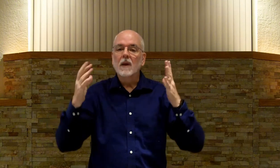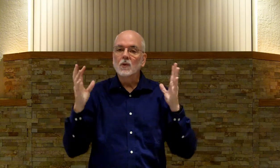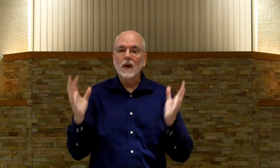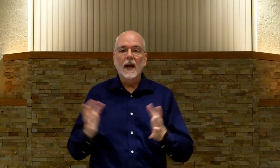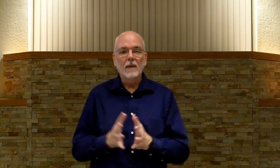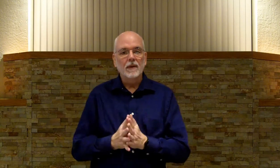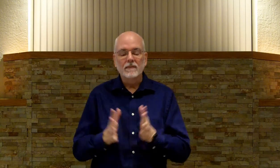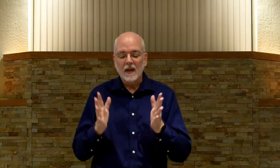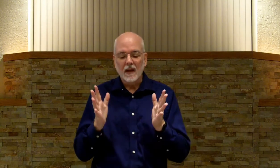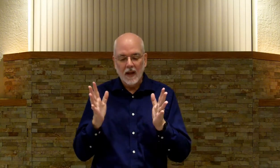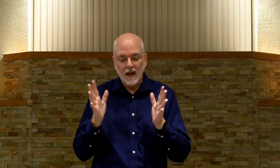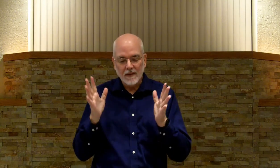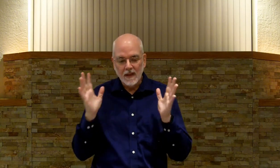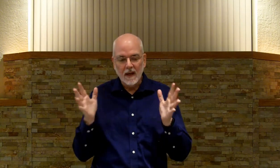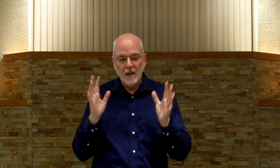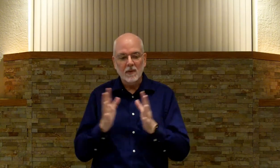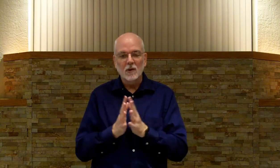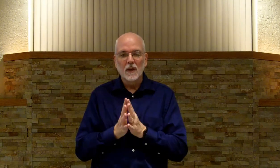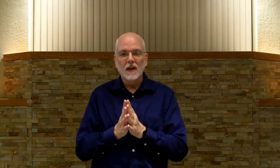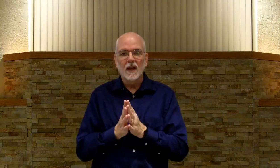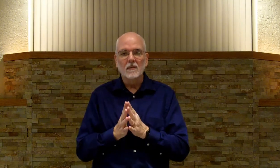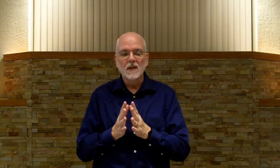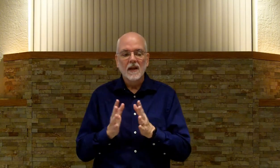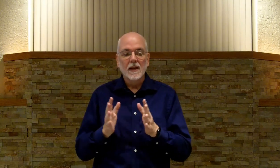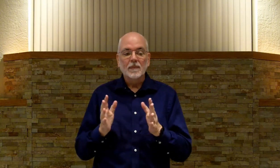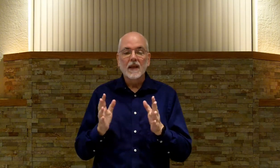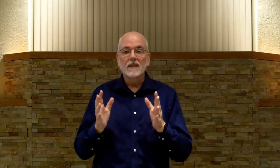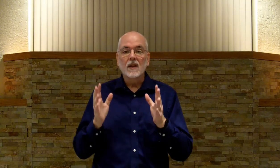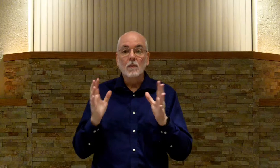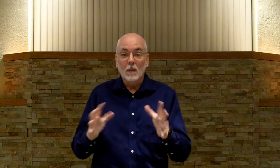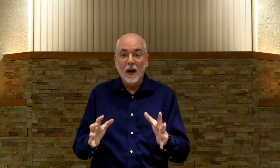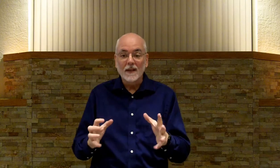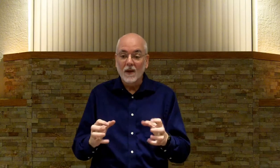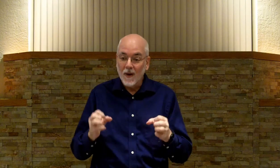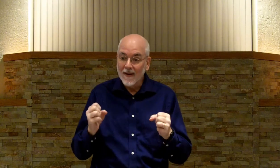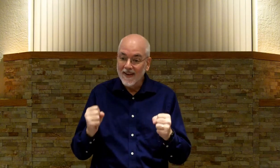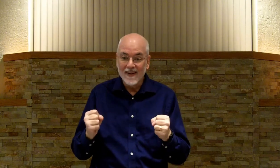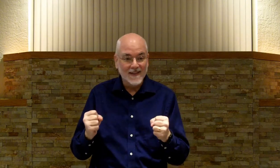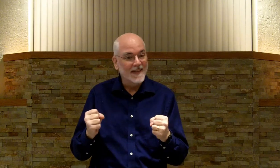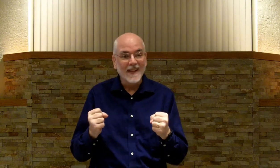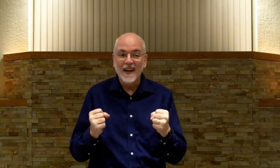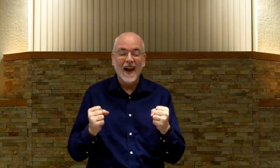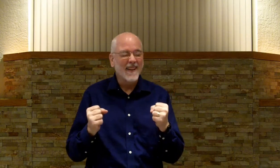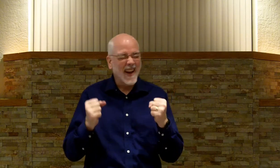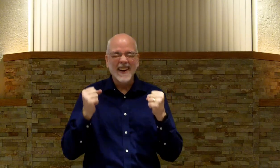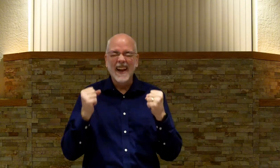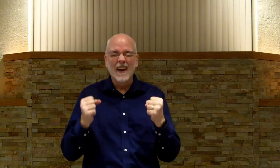Because what will happen, and I've seen it happen so many times, is that you memorize it. You go, I'm going to get this, I've got it down.